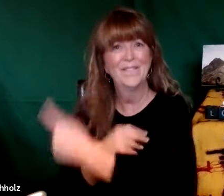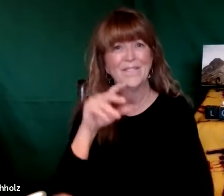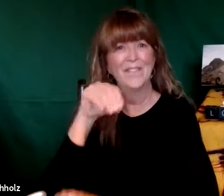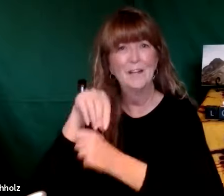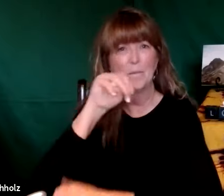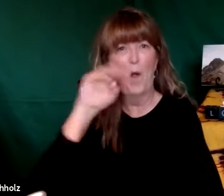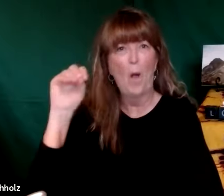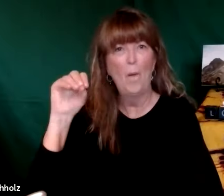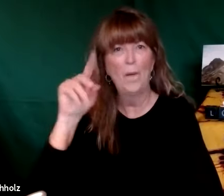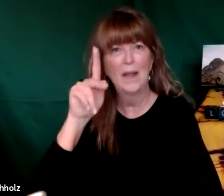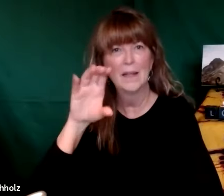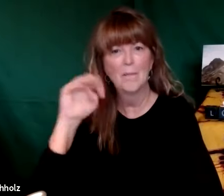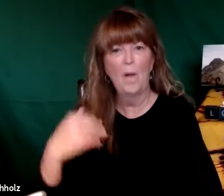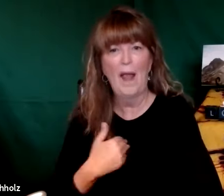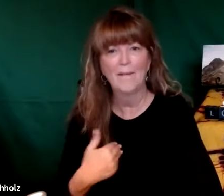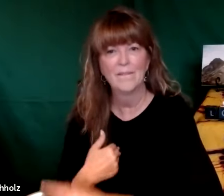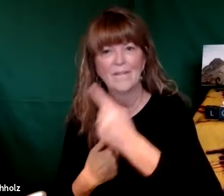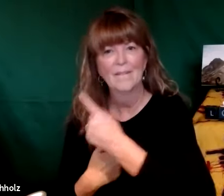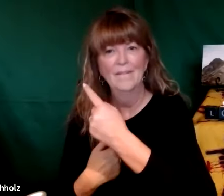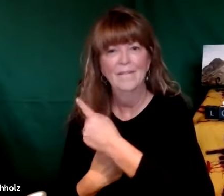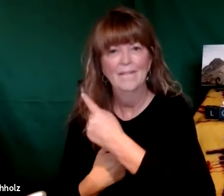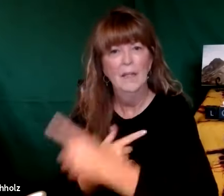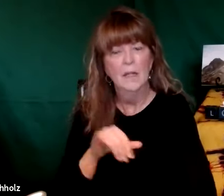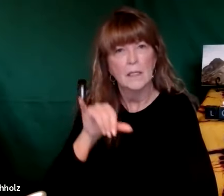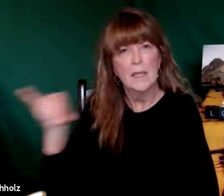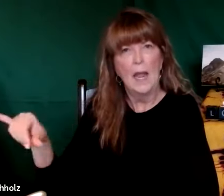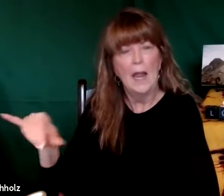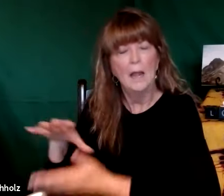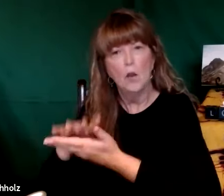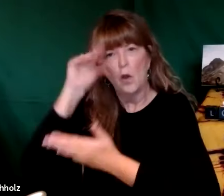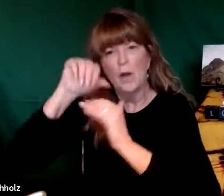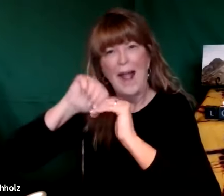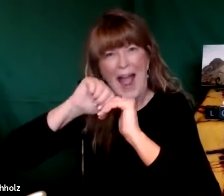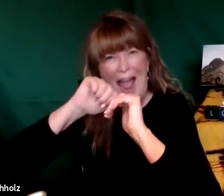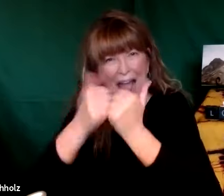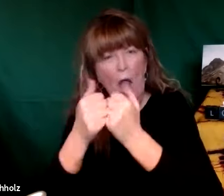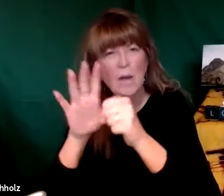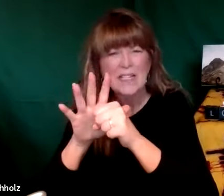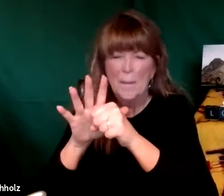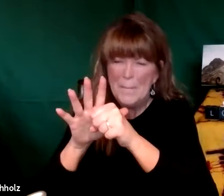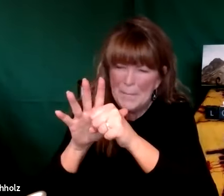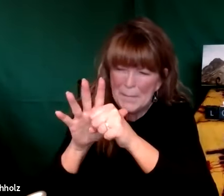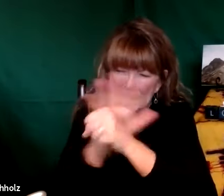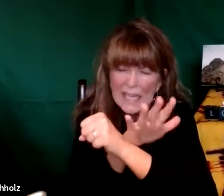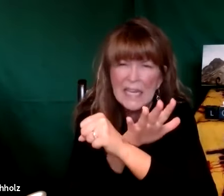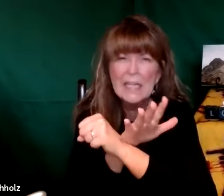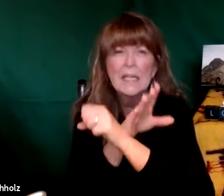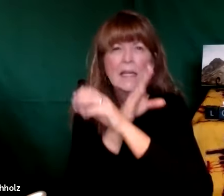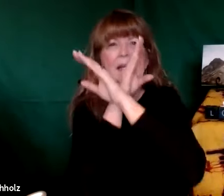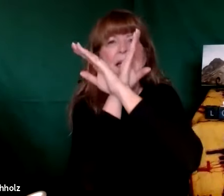they live in a monastery there's one in Kansas City Missouri and they stay there to learn how to